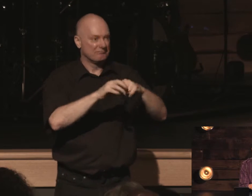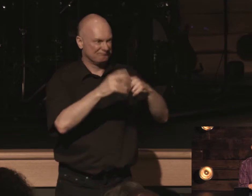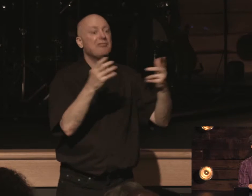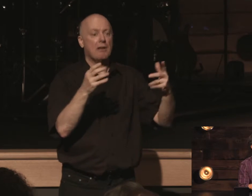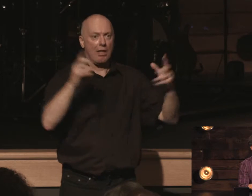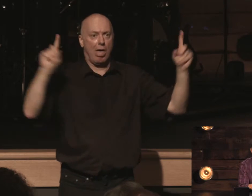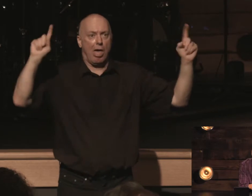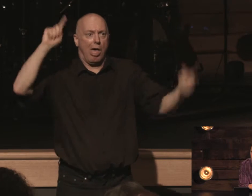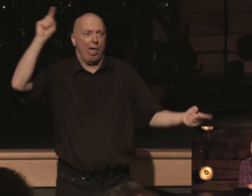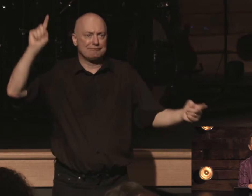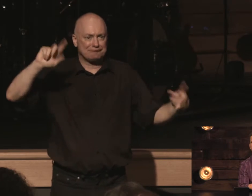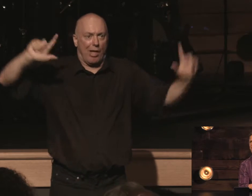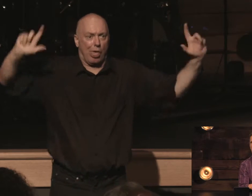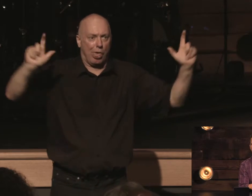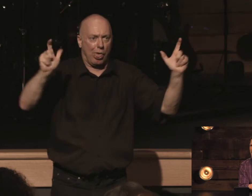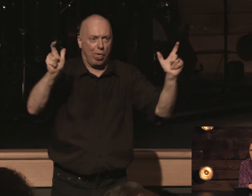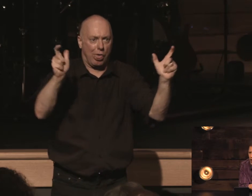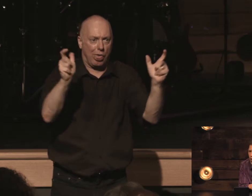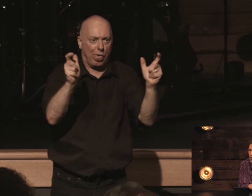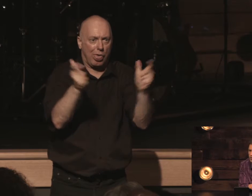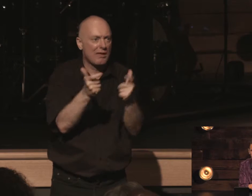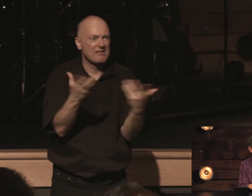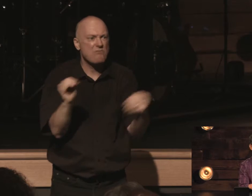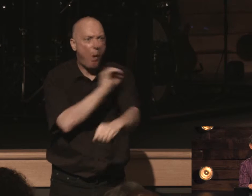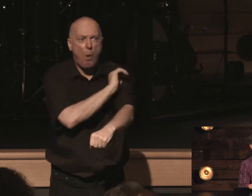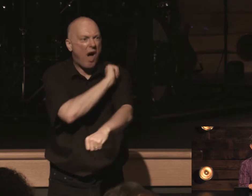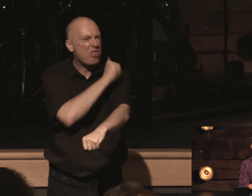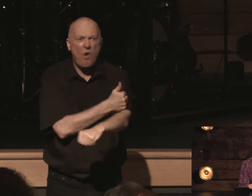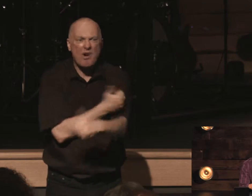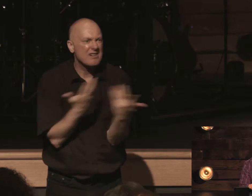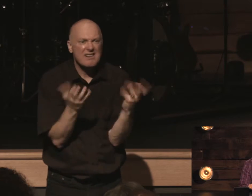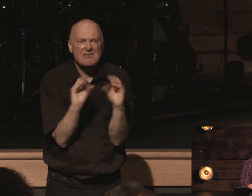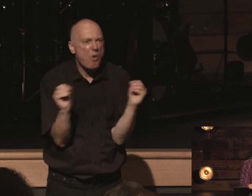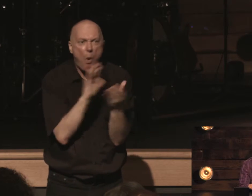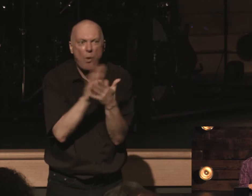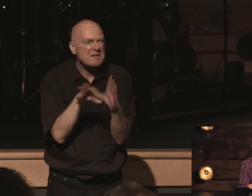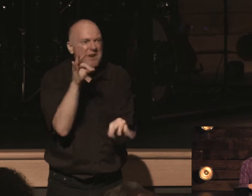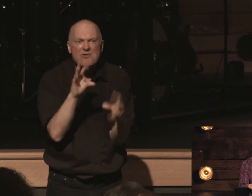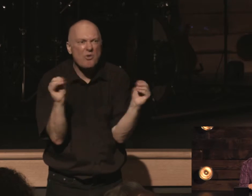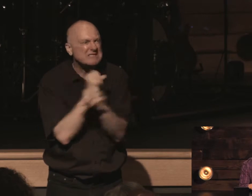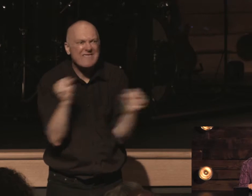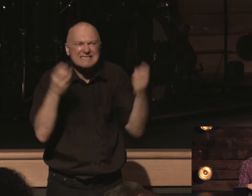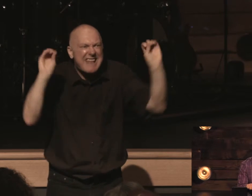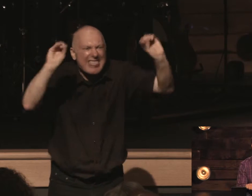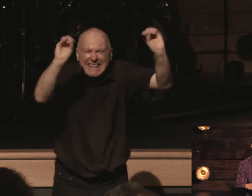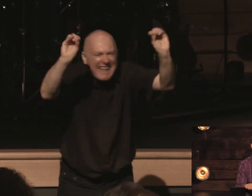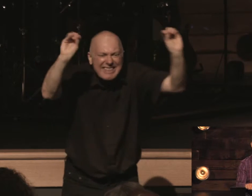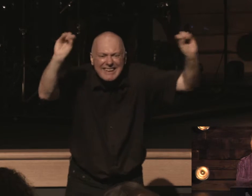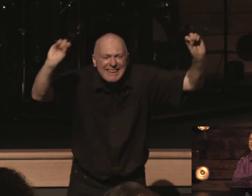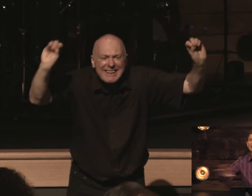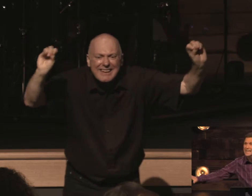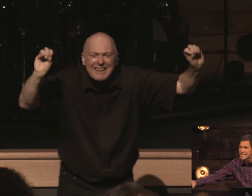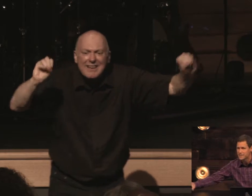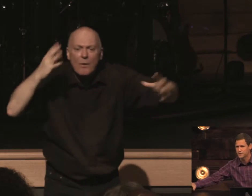power and has no authority and has no holy spirit and has no true salvation has nothing because god leaves